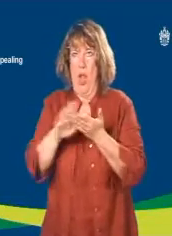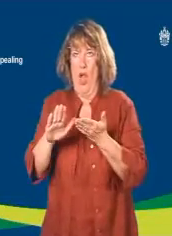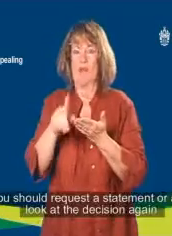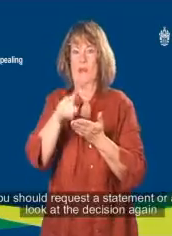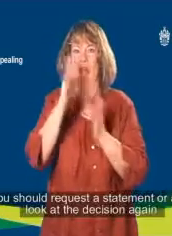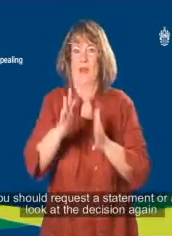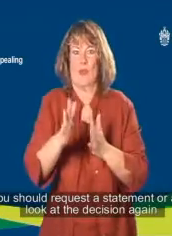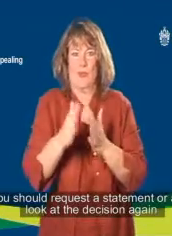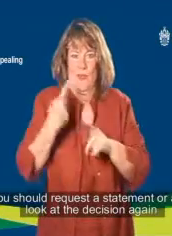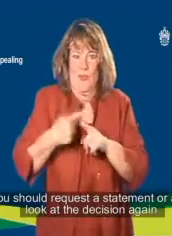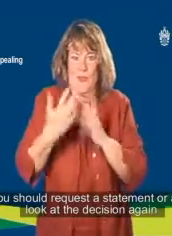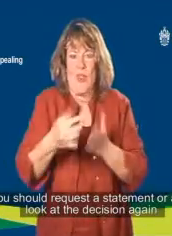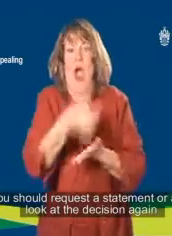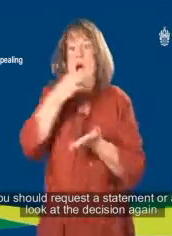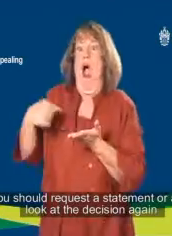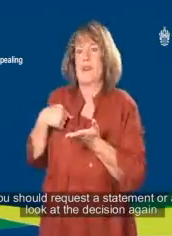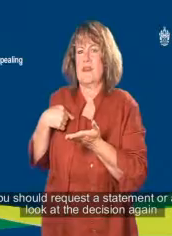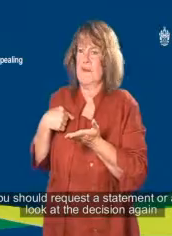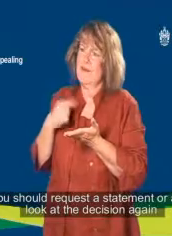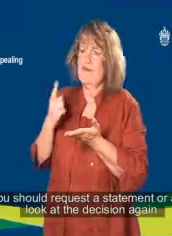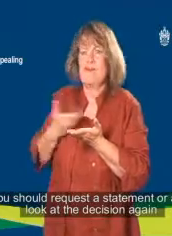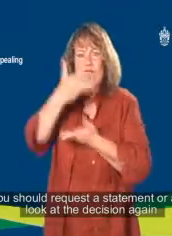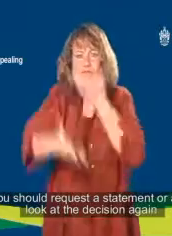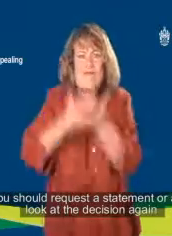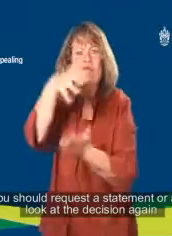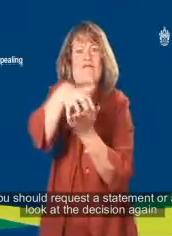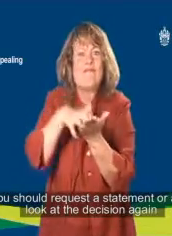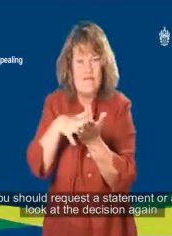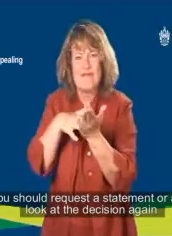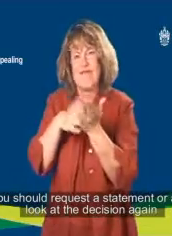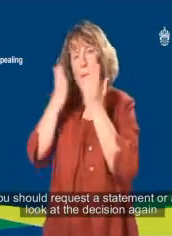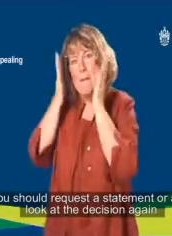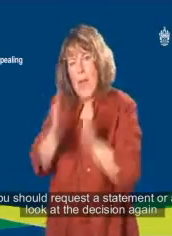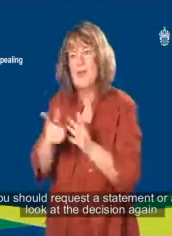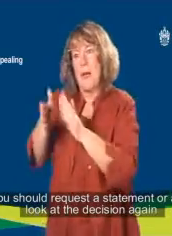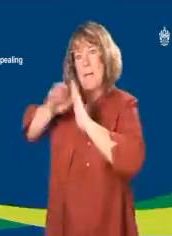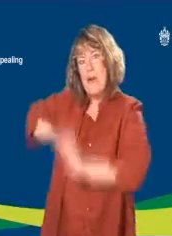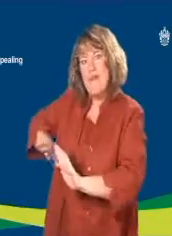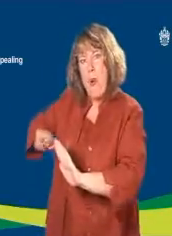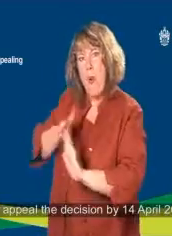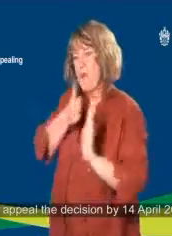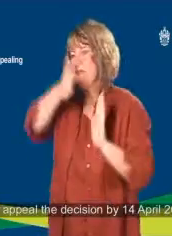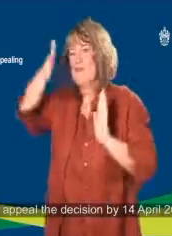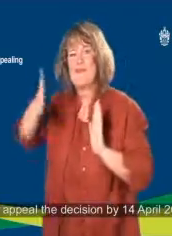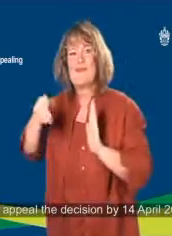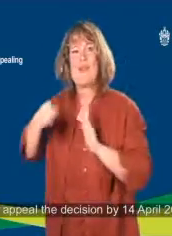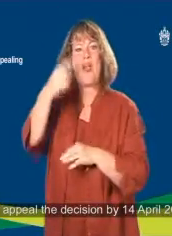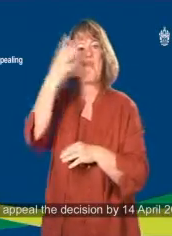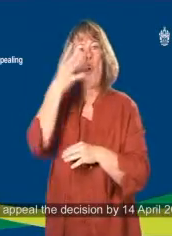then you should request a statement or ask us to look at the decision again or appeal the decision